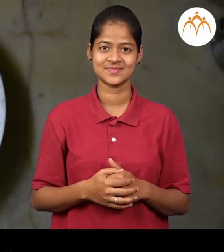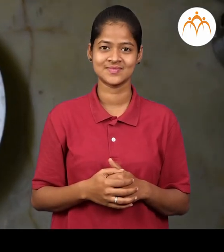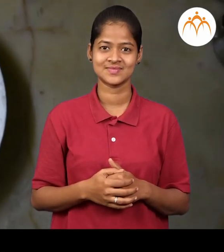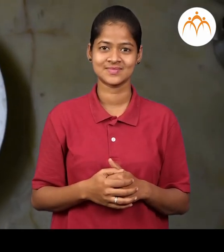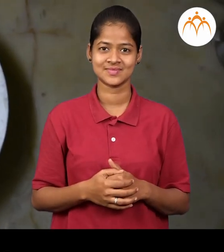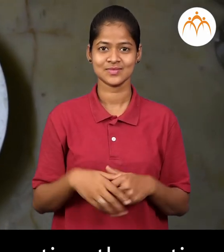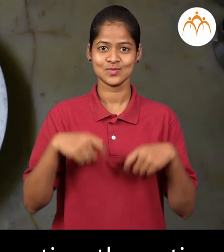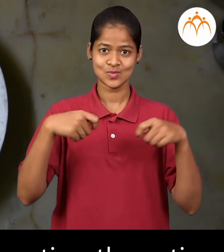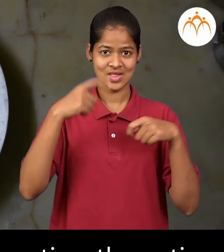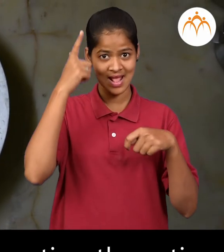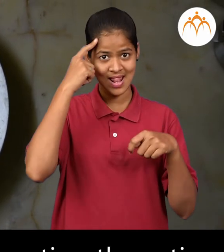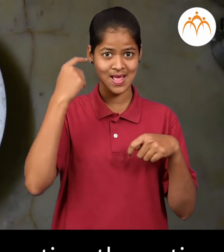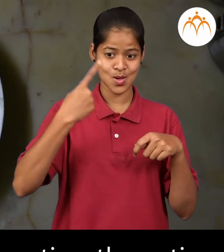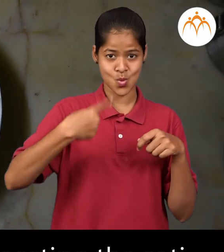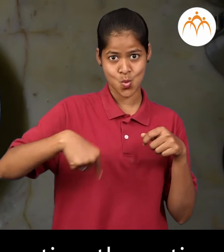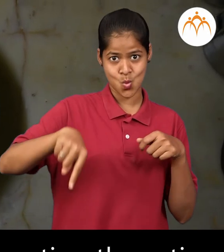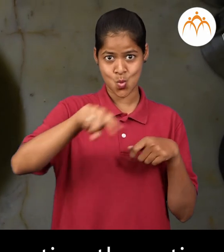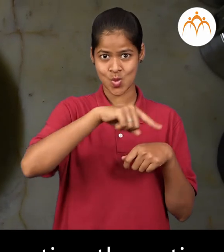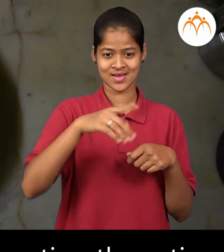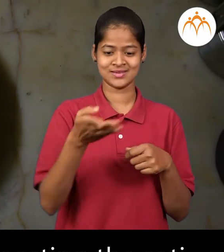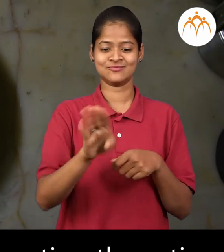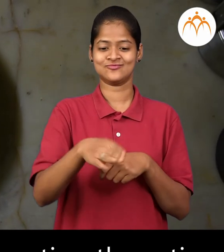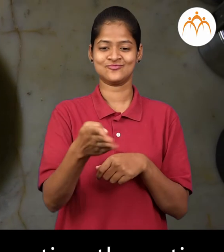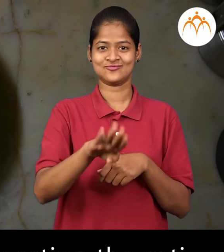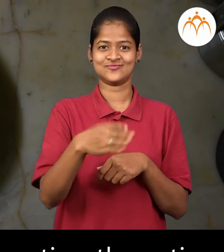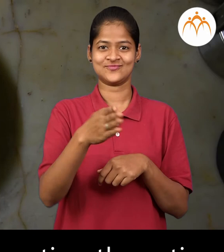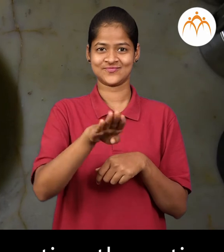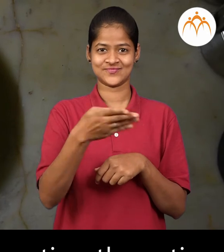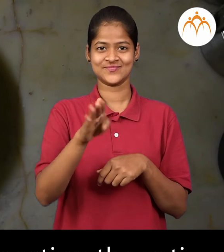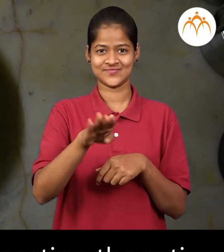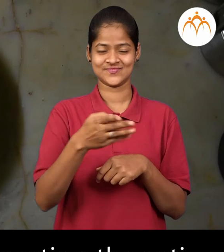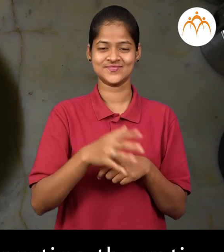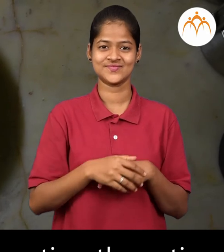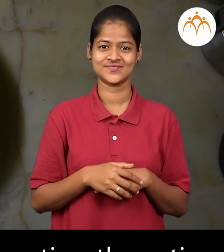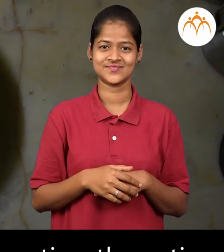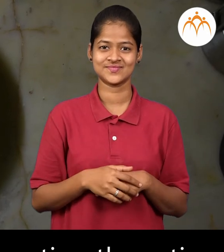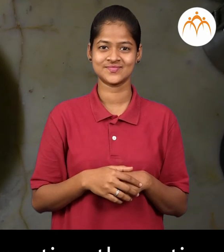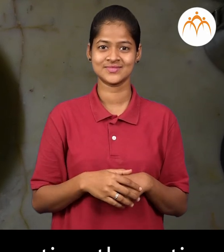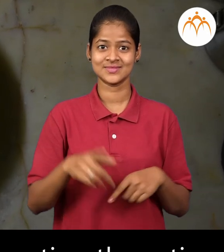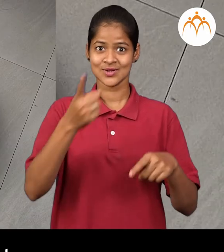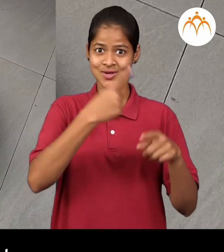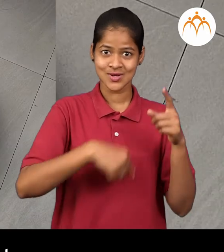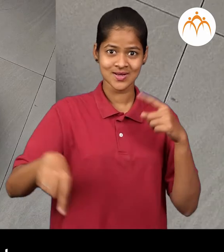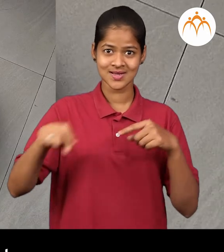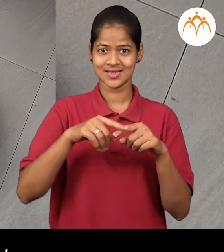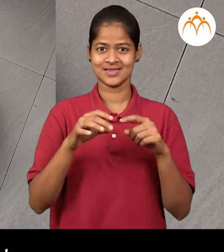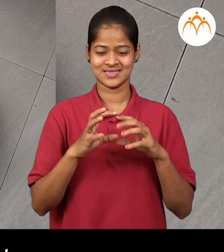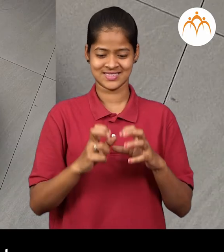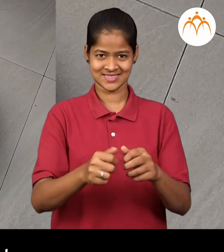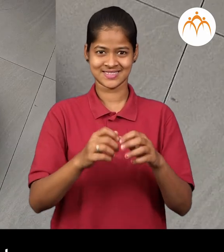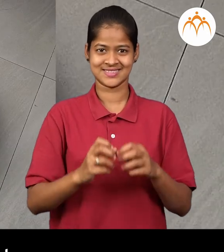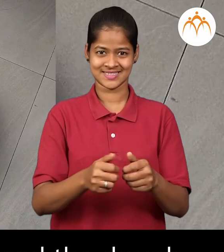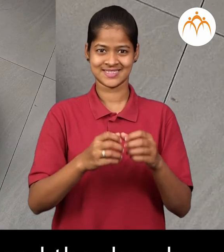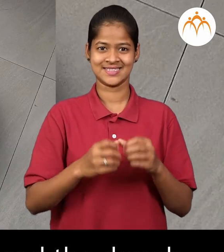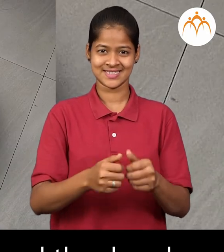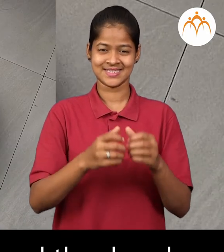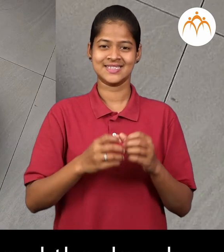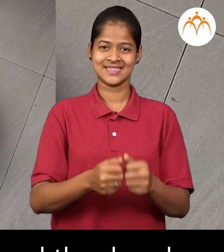Griddle is used for roasting the roti. Parath Parath Parath is